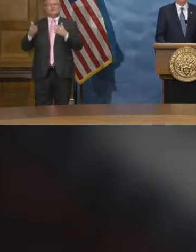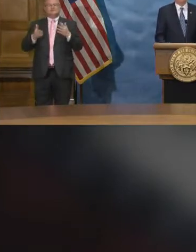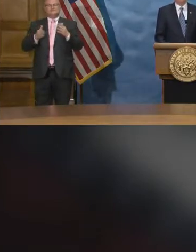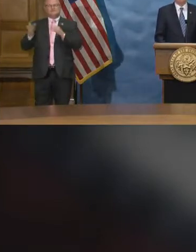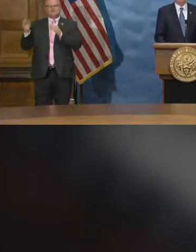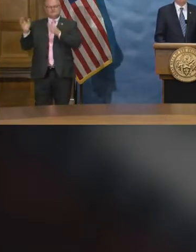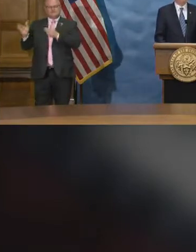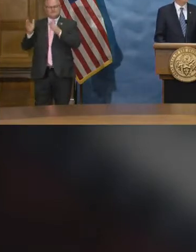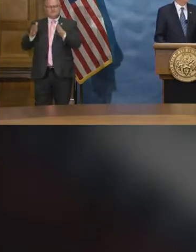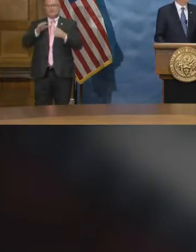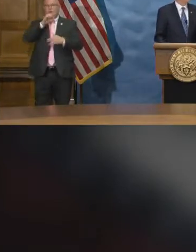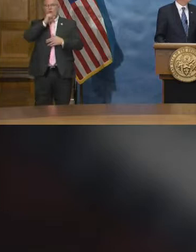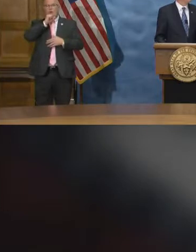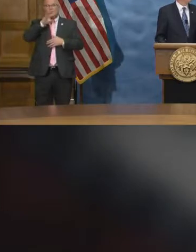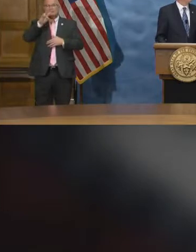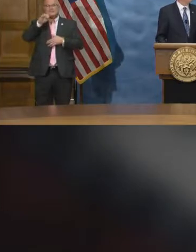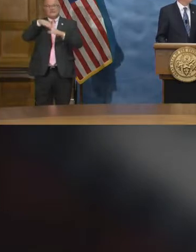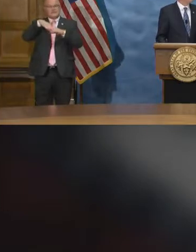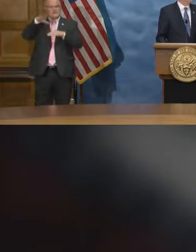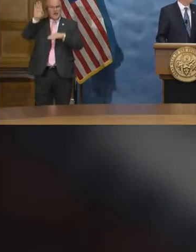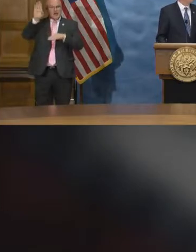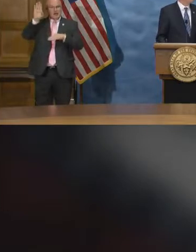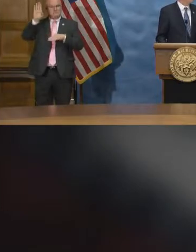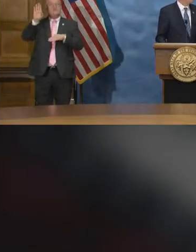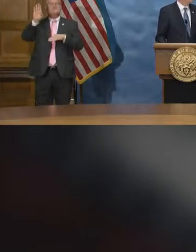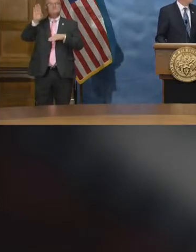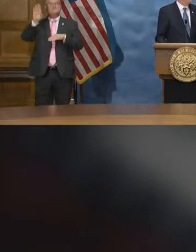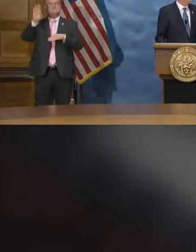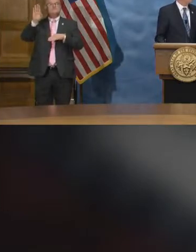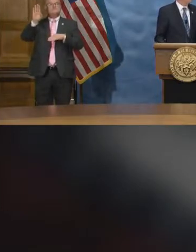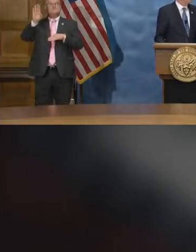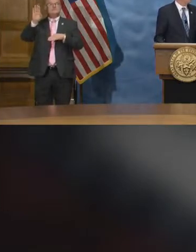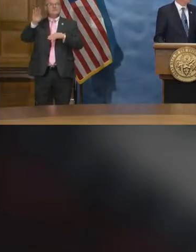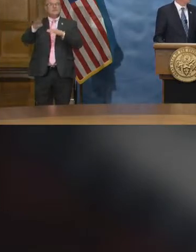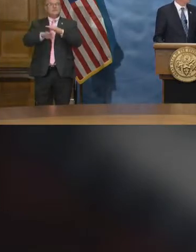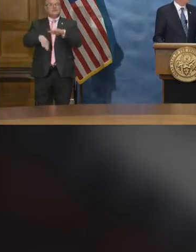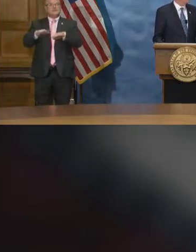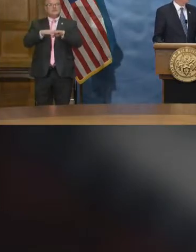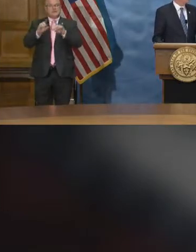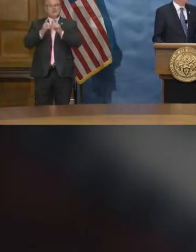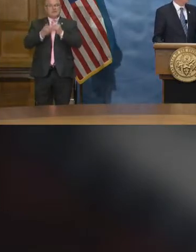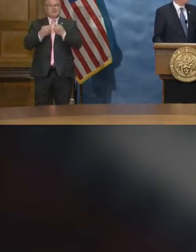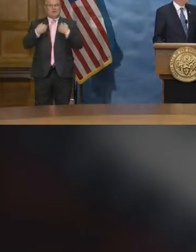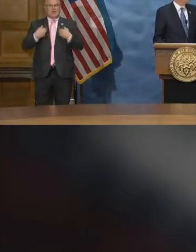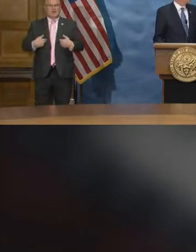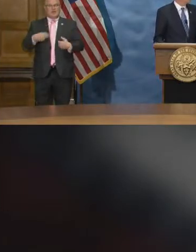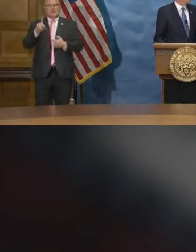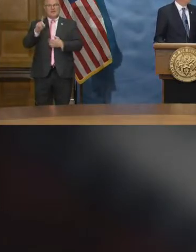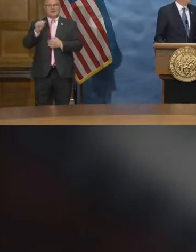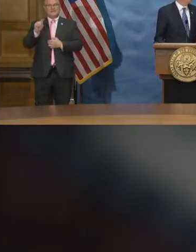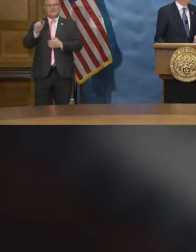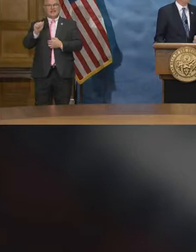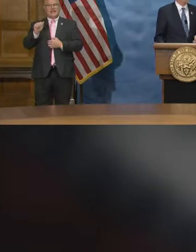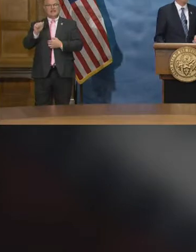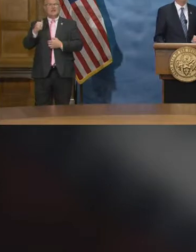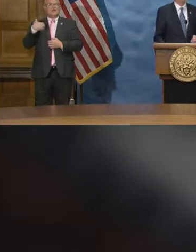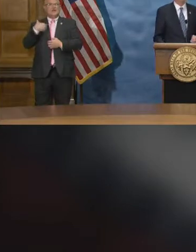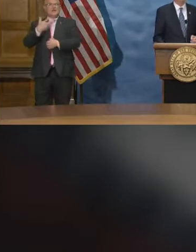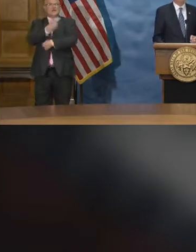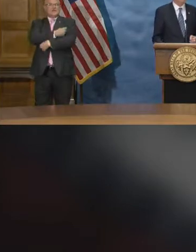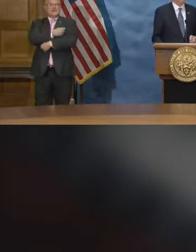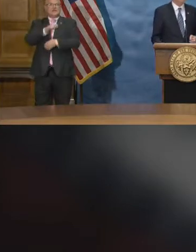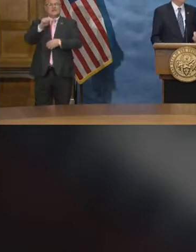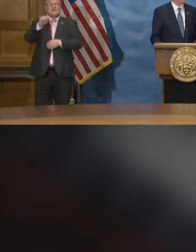through the 70 plus population Arkansas and based upon the Department of Health data, it looks like we have vaccinated